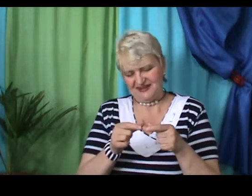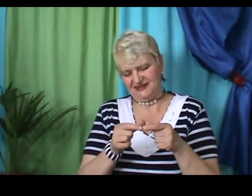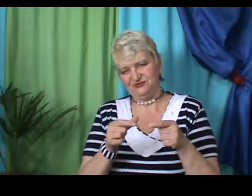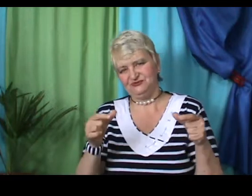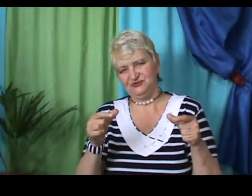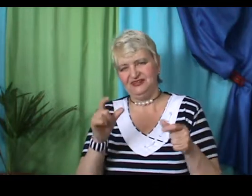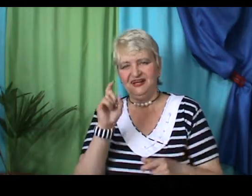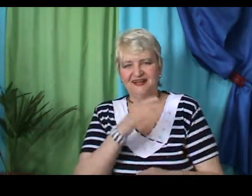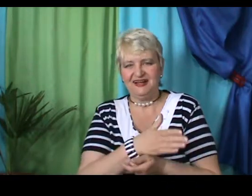Ok,